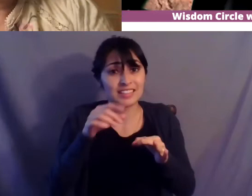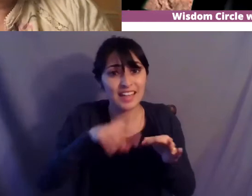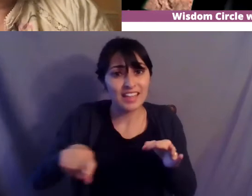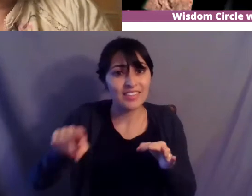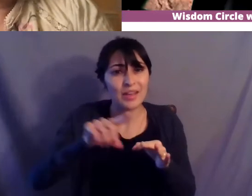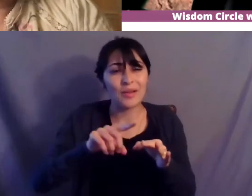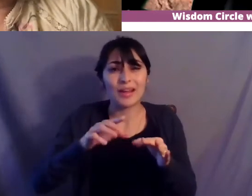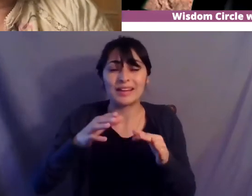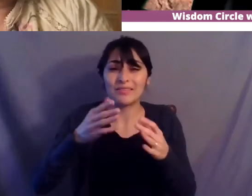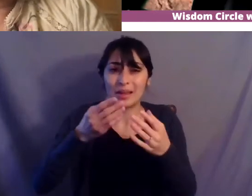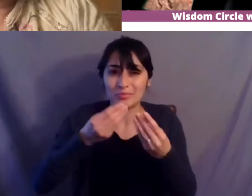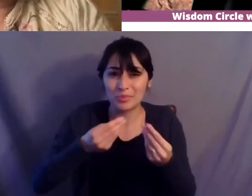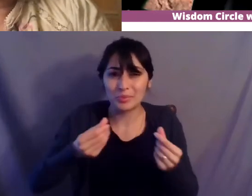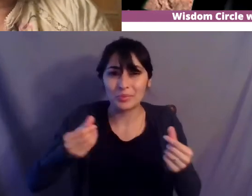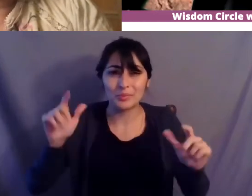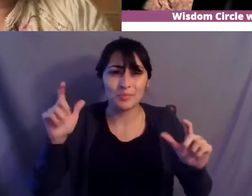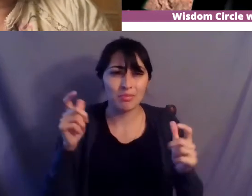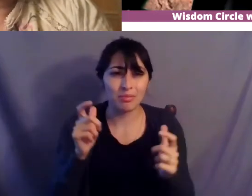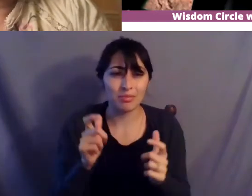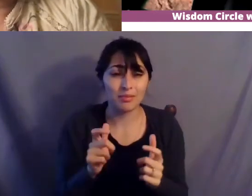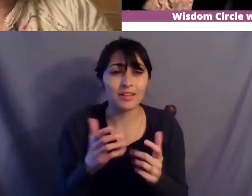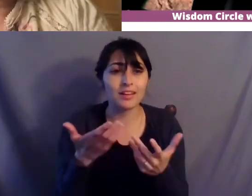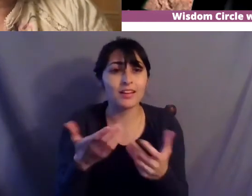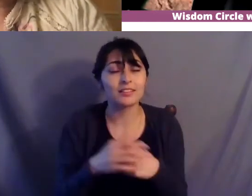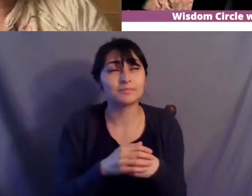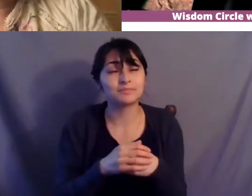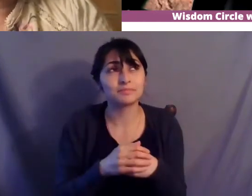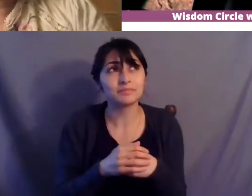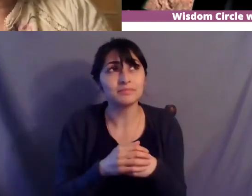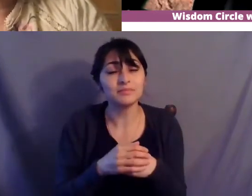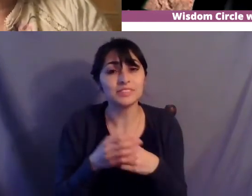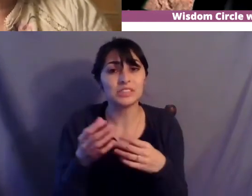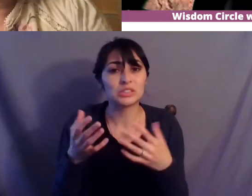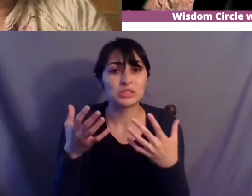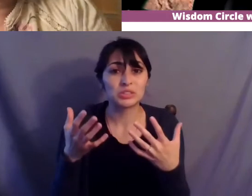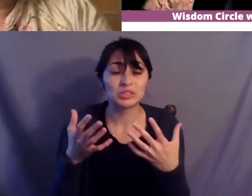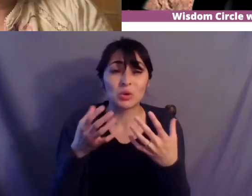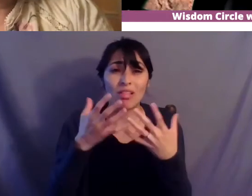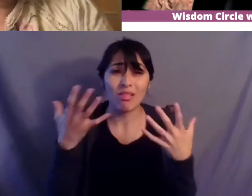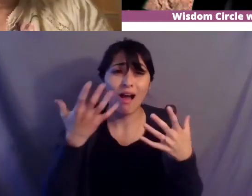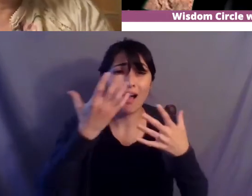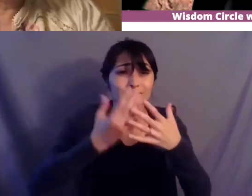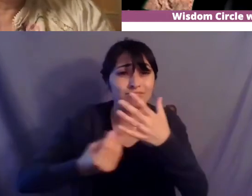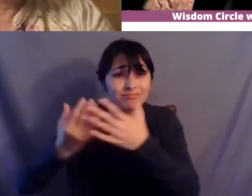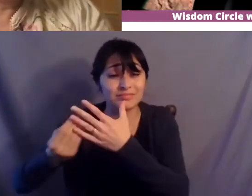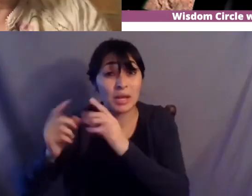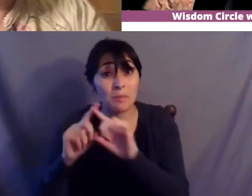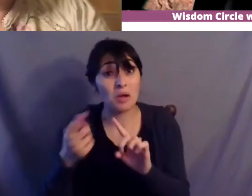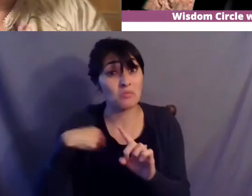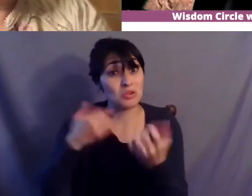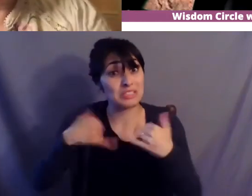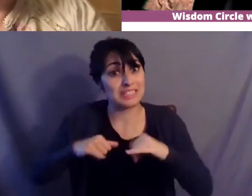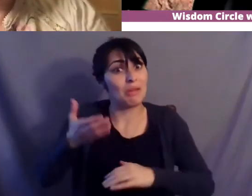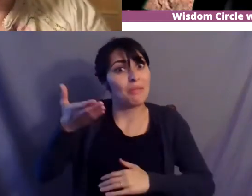um are you know you can look at yeah there's a tremendous amount of loss but we are still on the